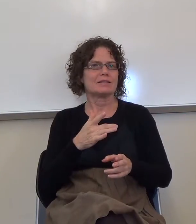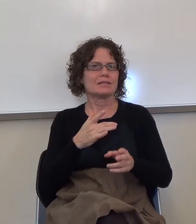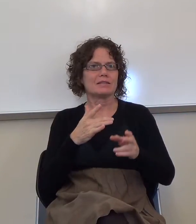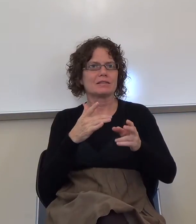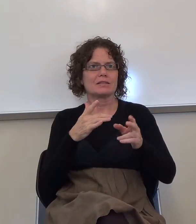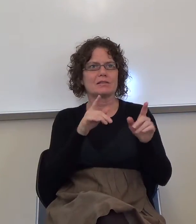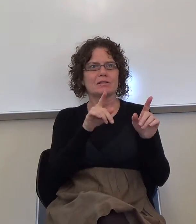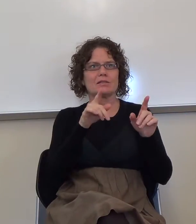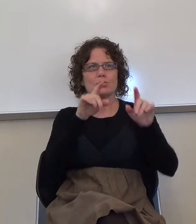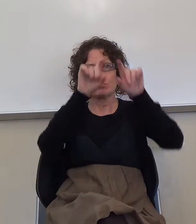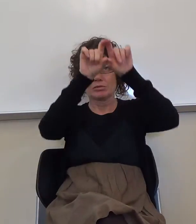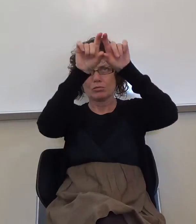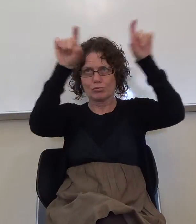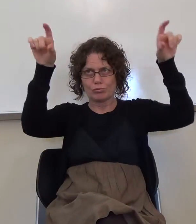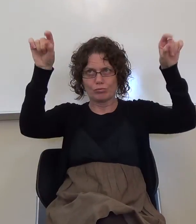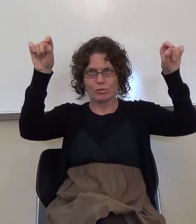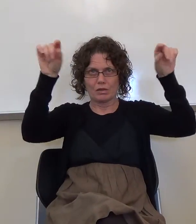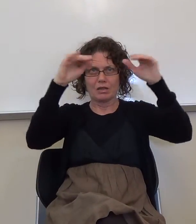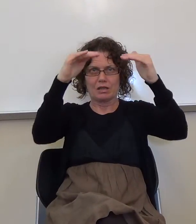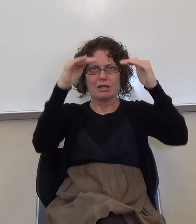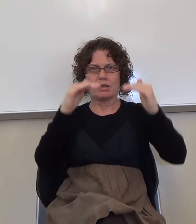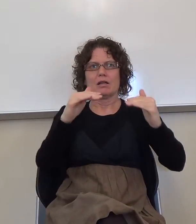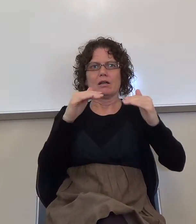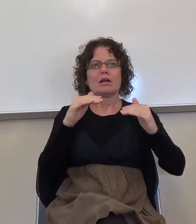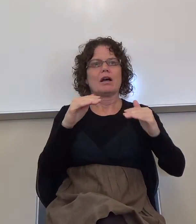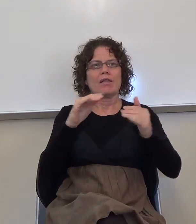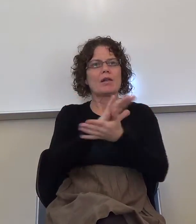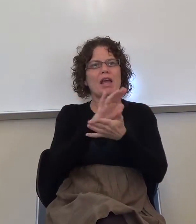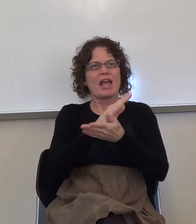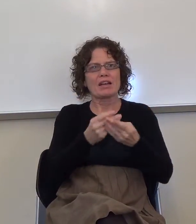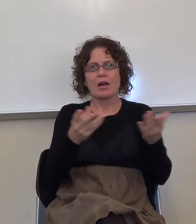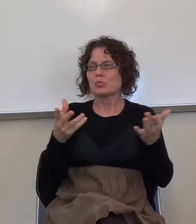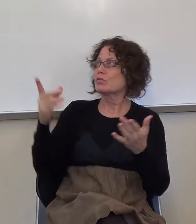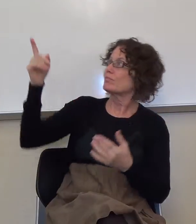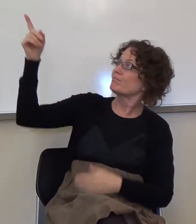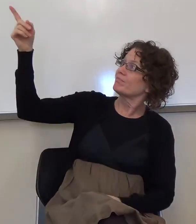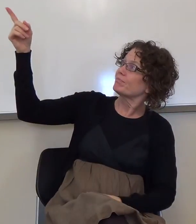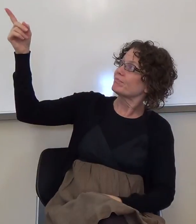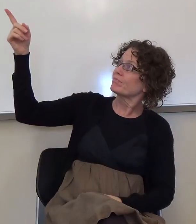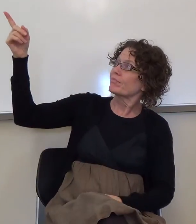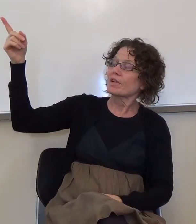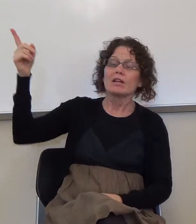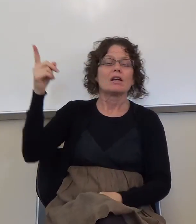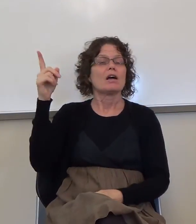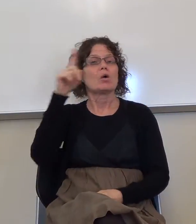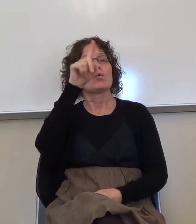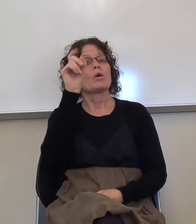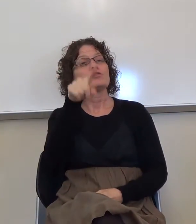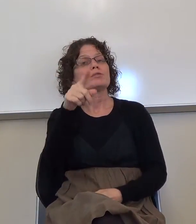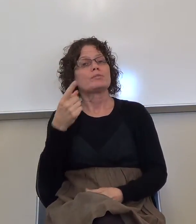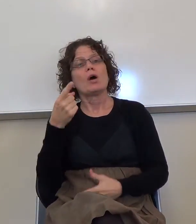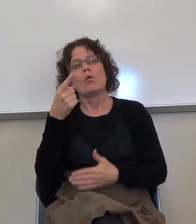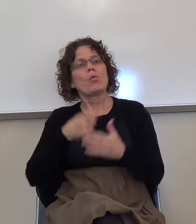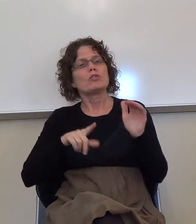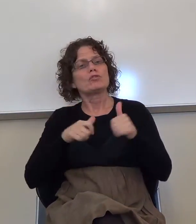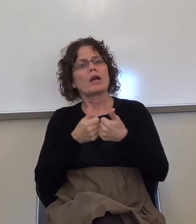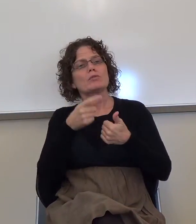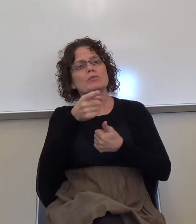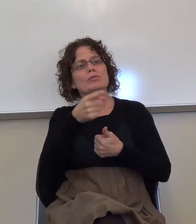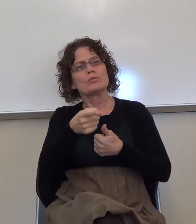journal topic says, what challenges have you faced in this class or at MPC? What can you do to overcome these